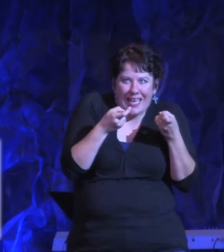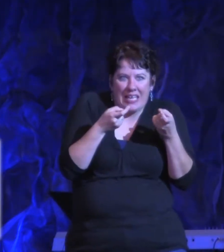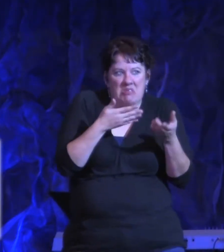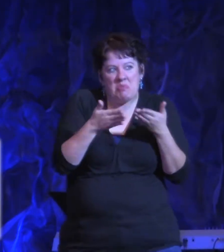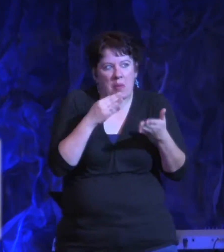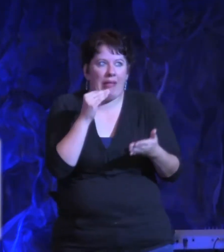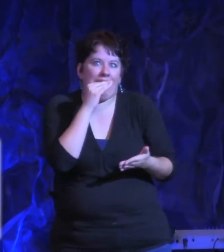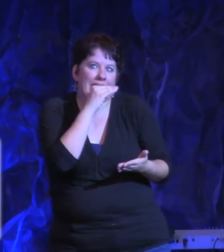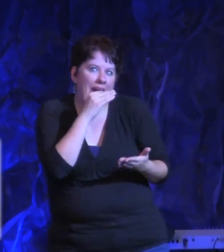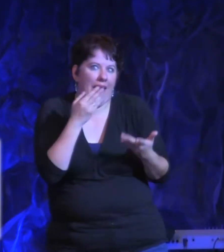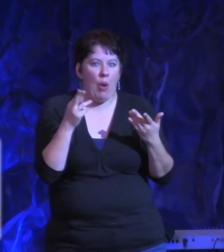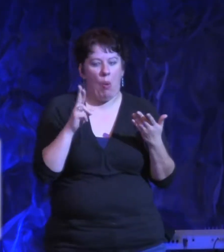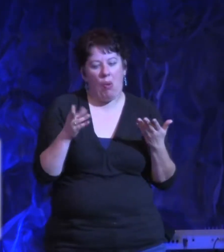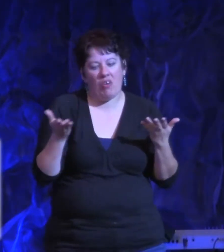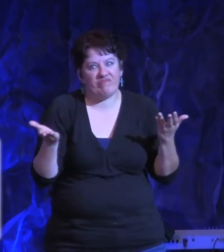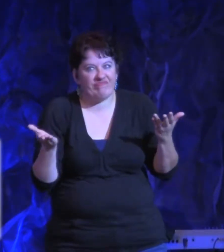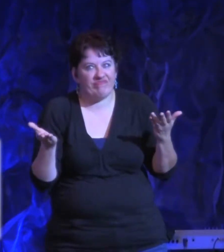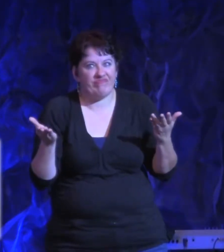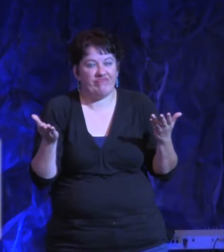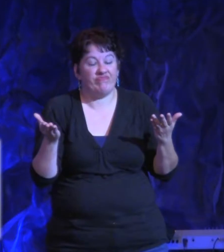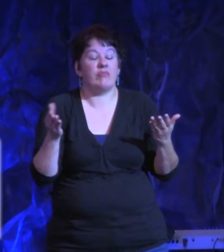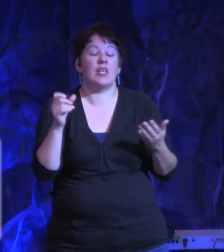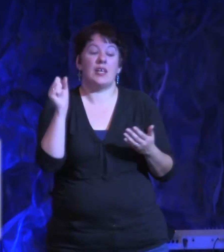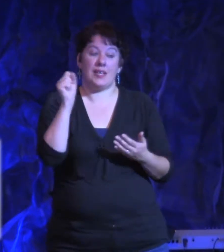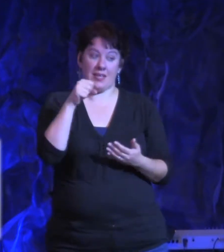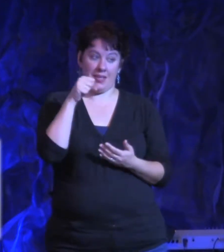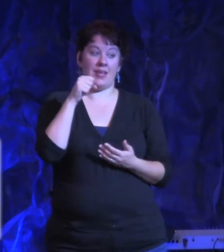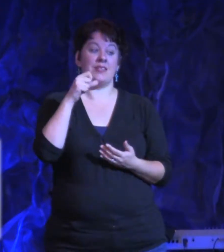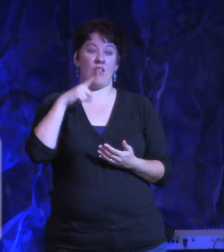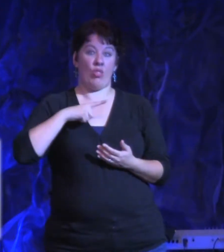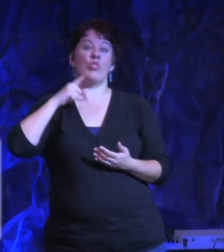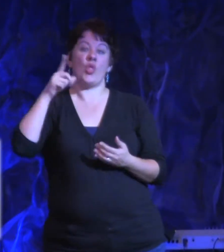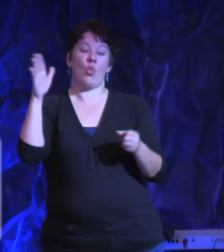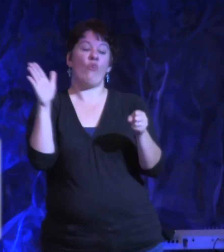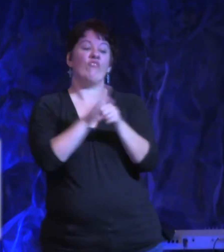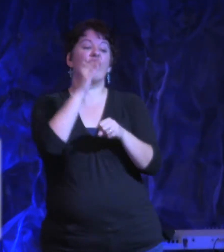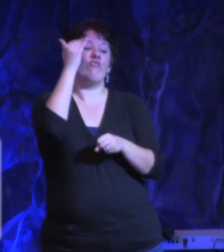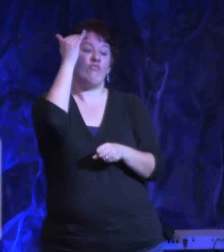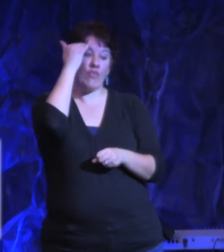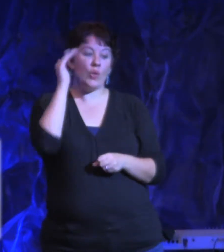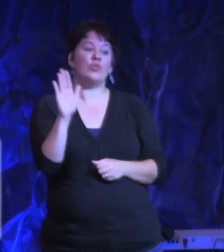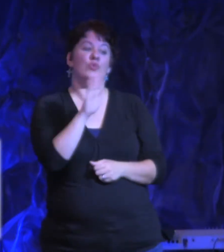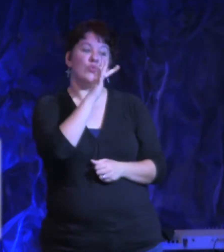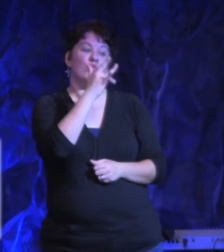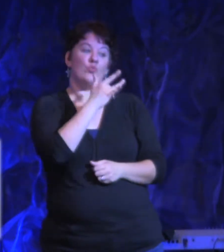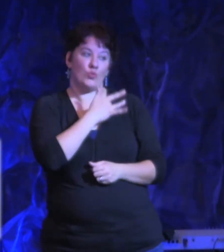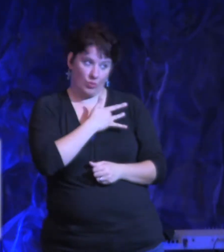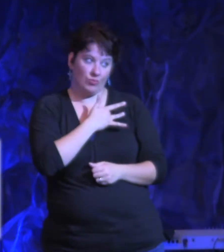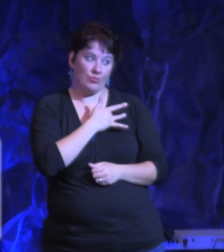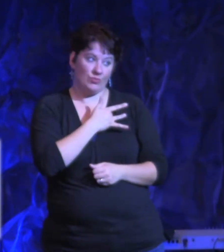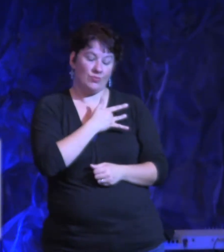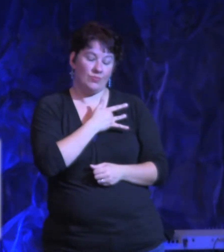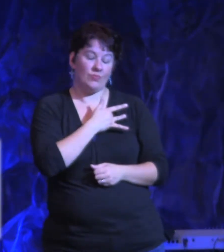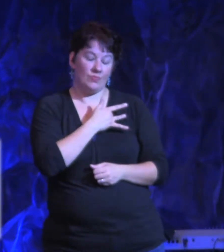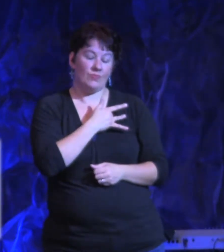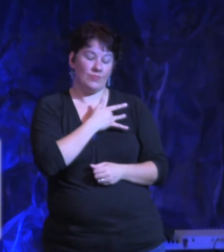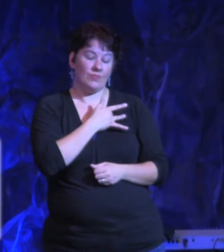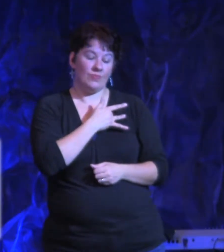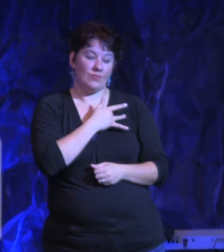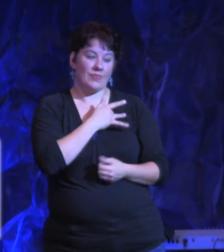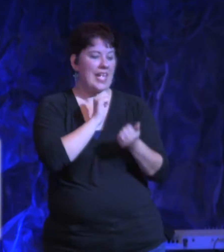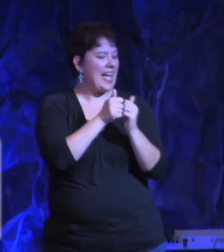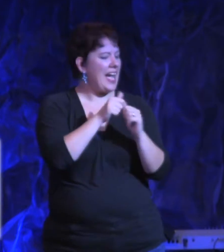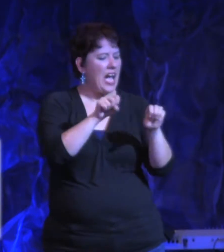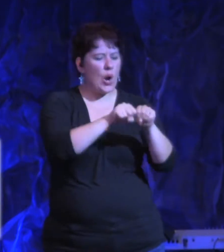Yes, He does. He knows it all too well. Listen, breakthroughs happen when we're willing